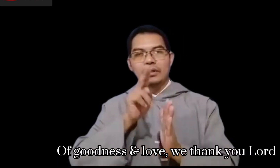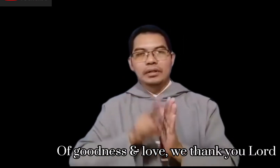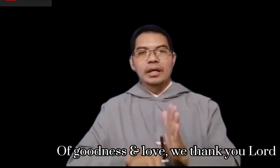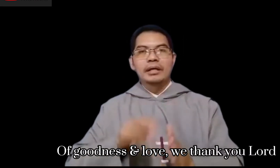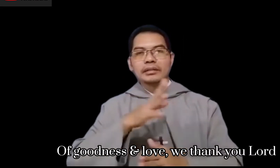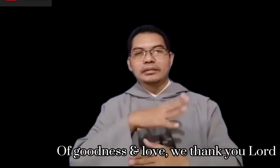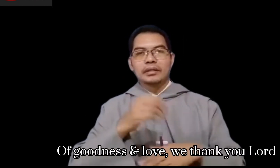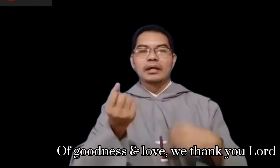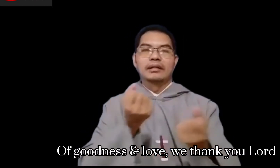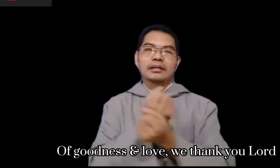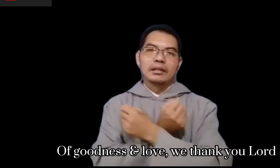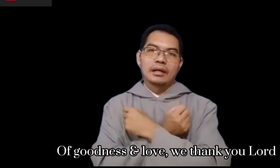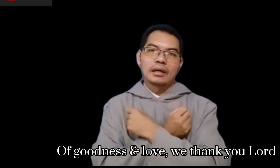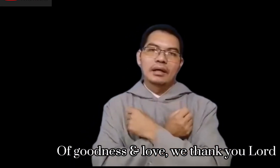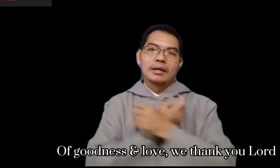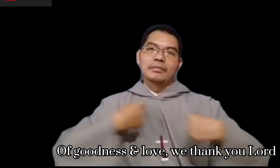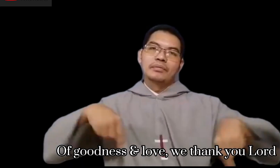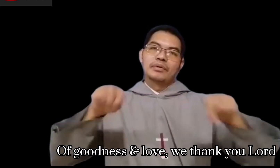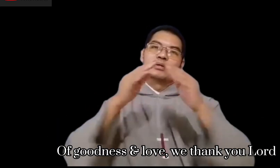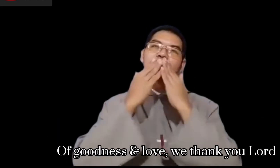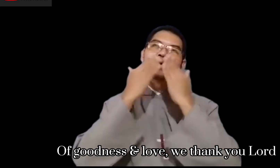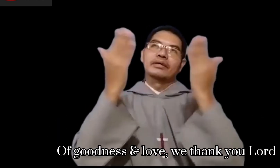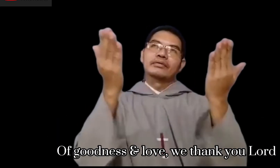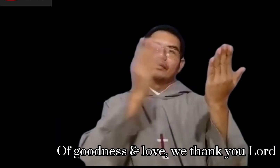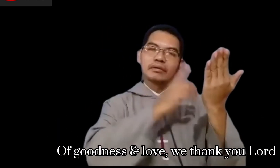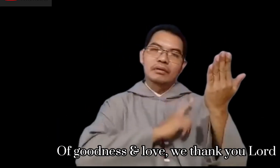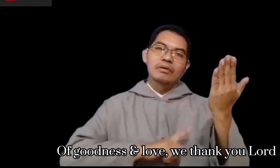Thank you for